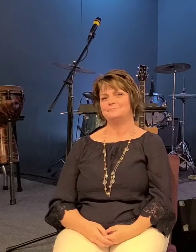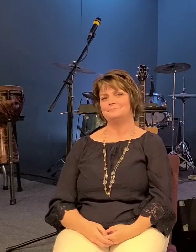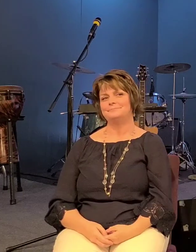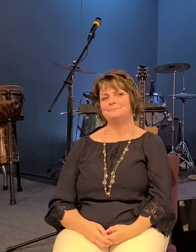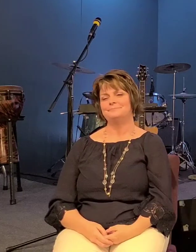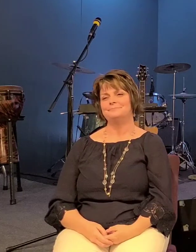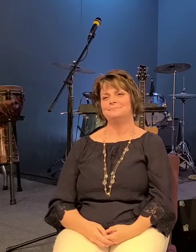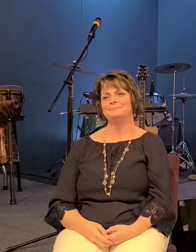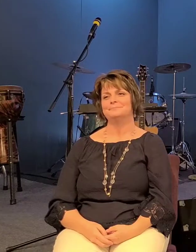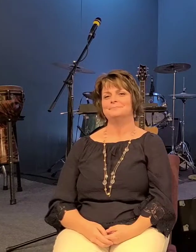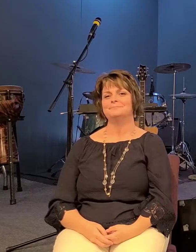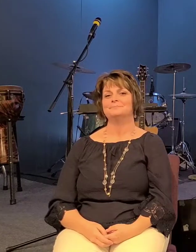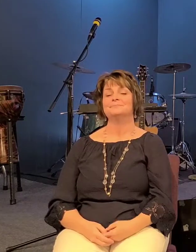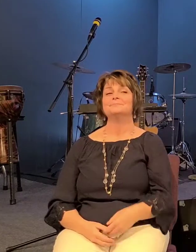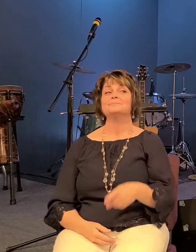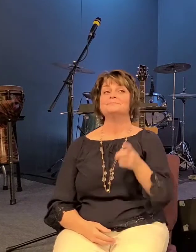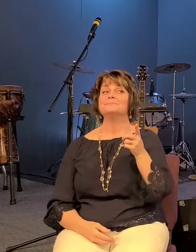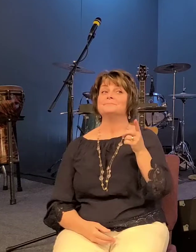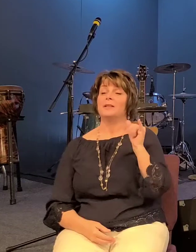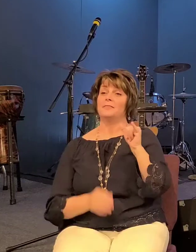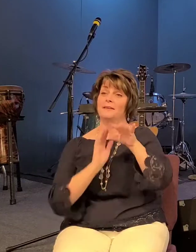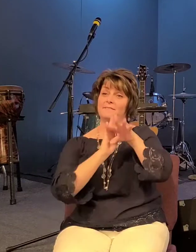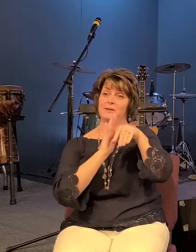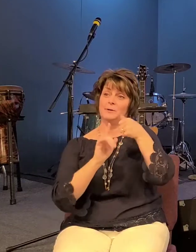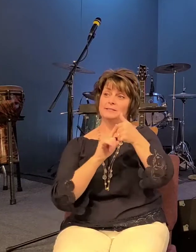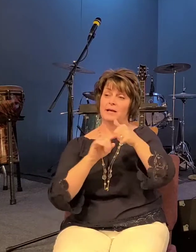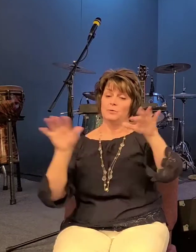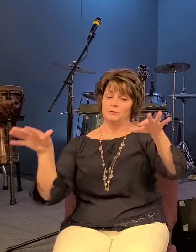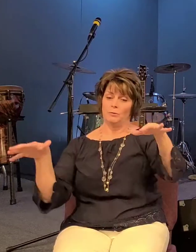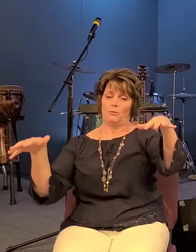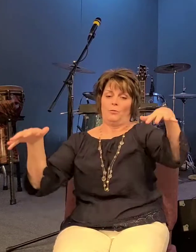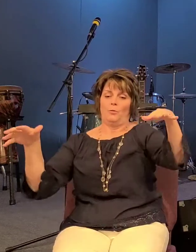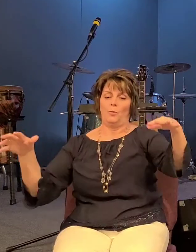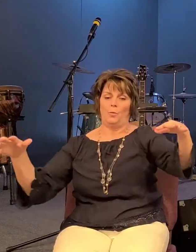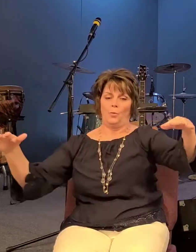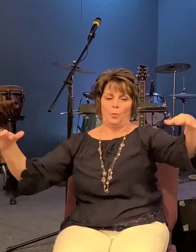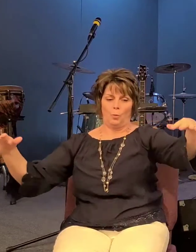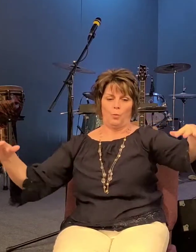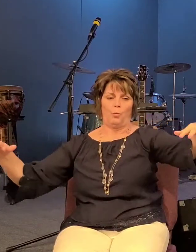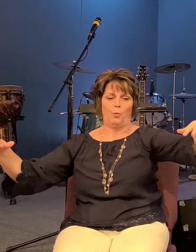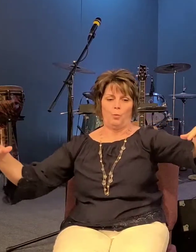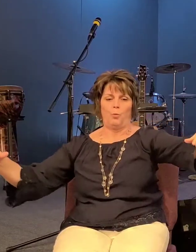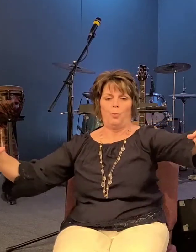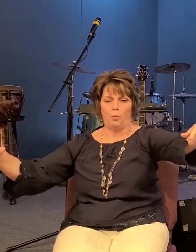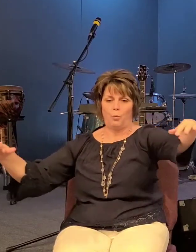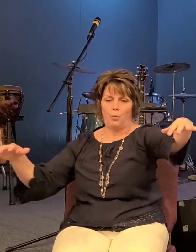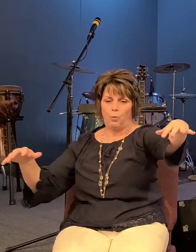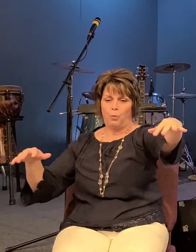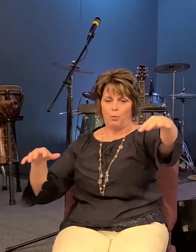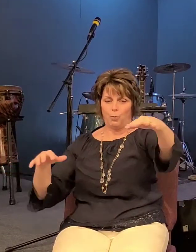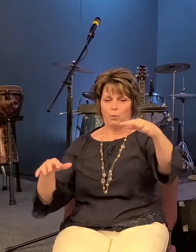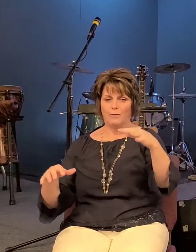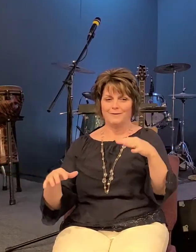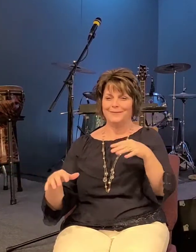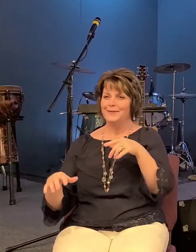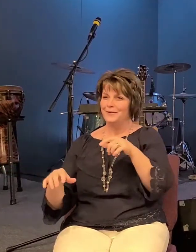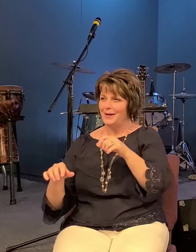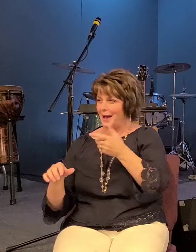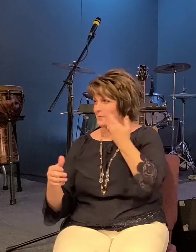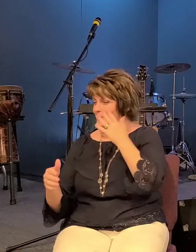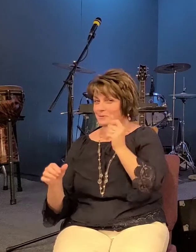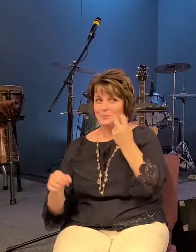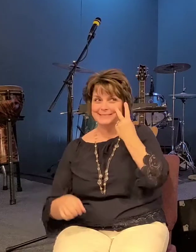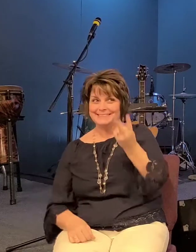the droning sound on the video was partially and i don't know if you heard it kind of went in